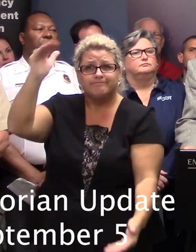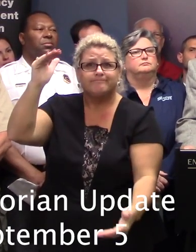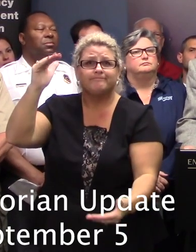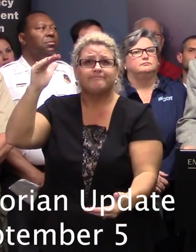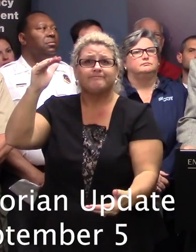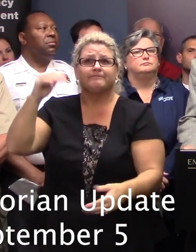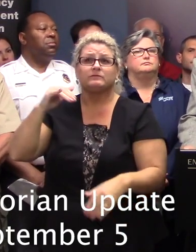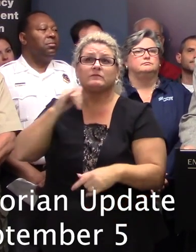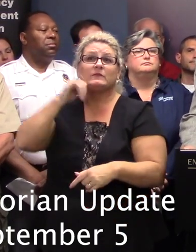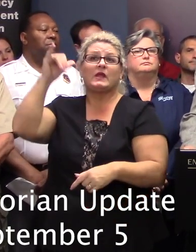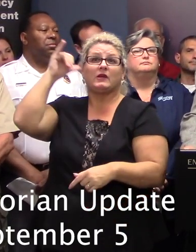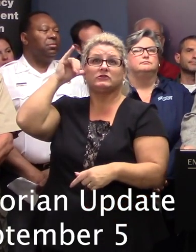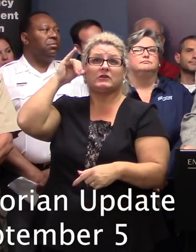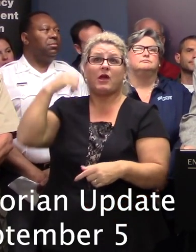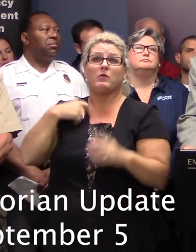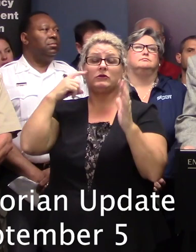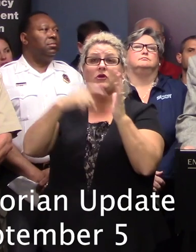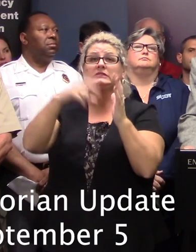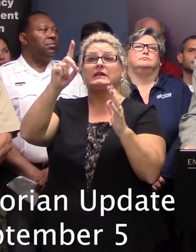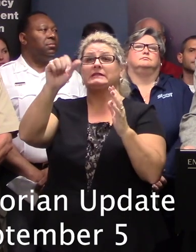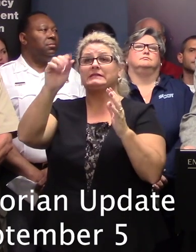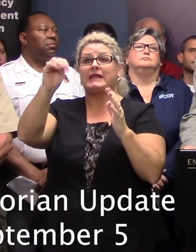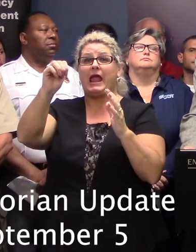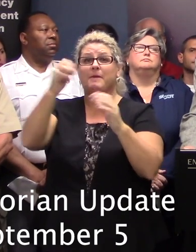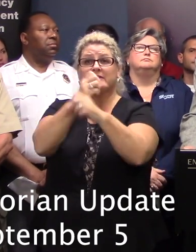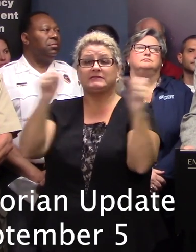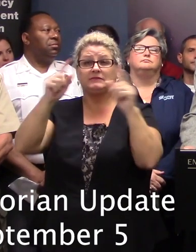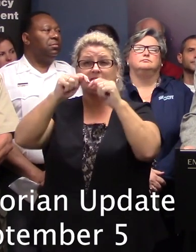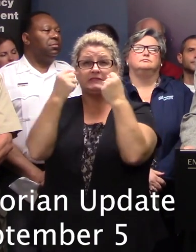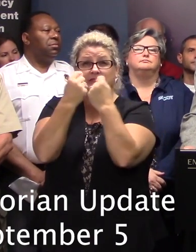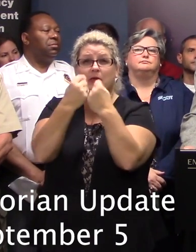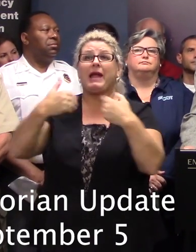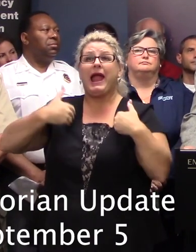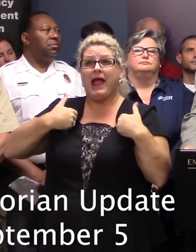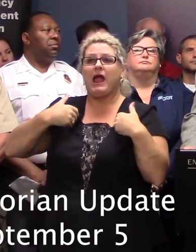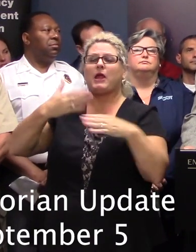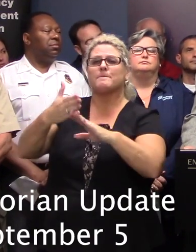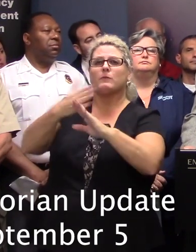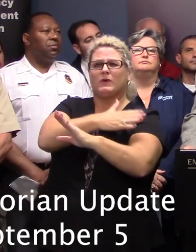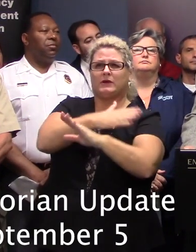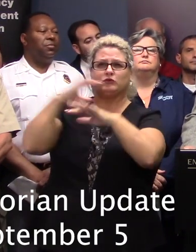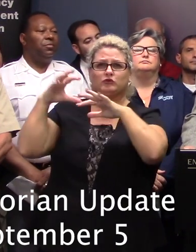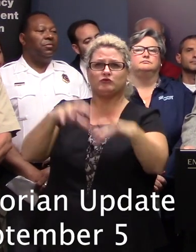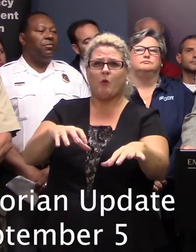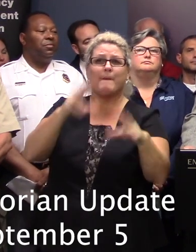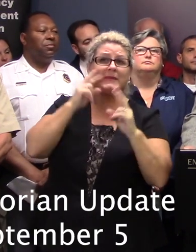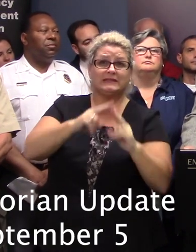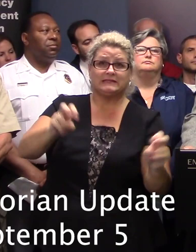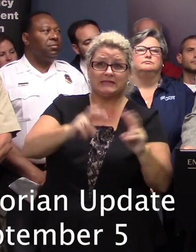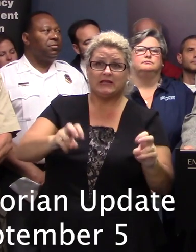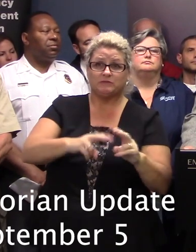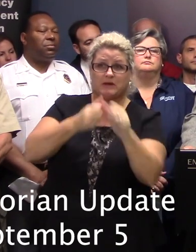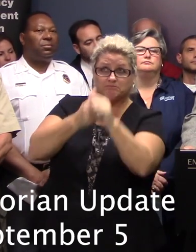those revised numbers, our dam safety team completed additional pre-storm dam assessments based on the adjusted